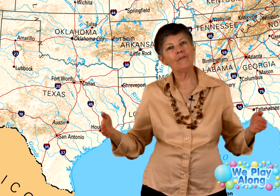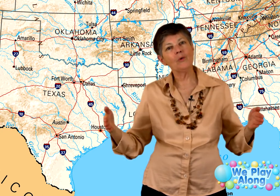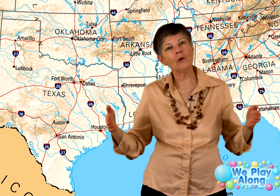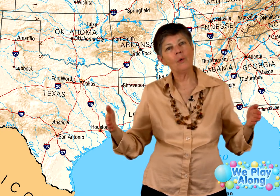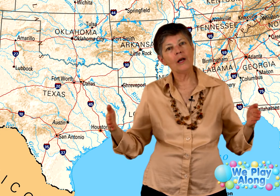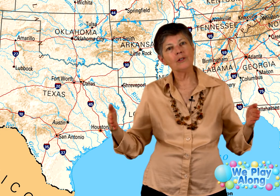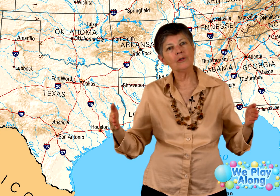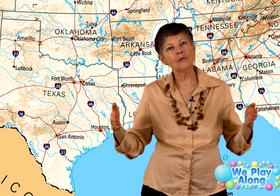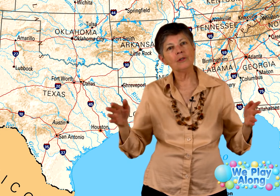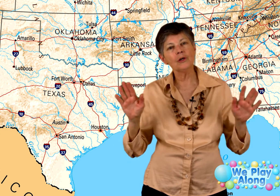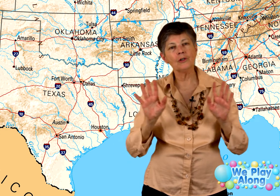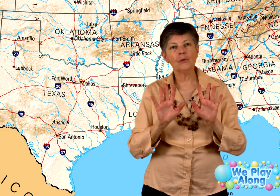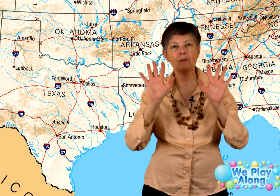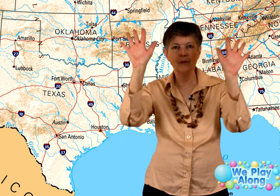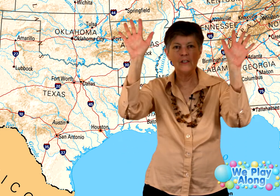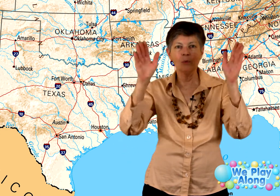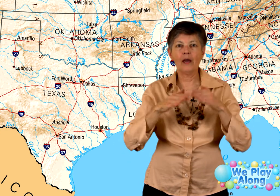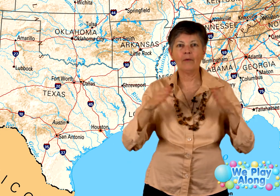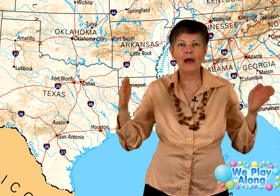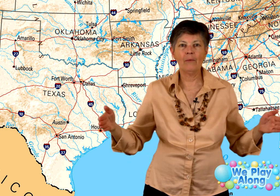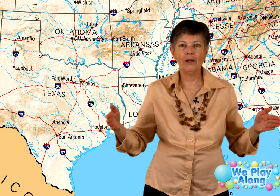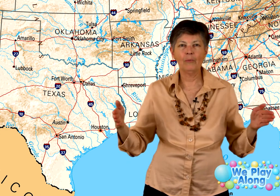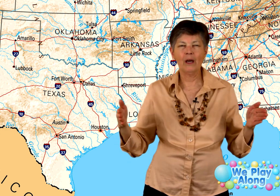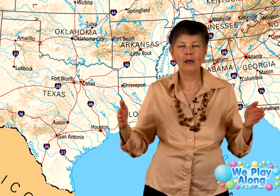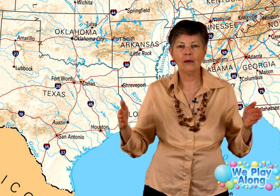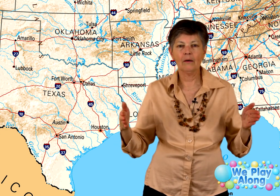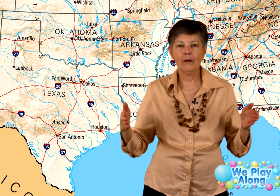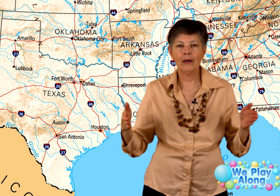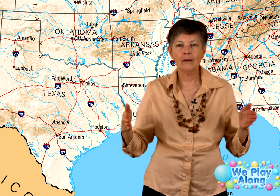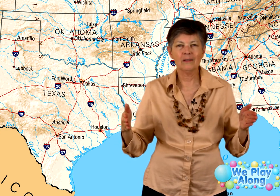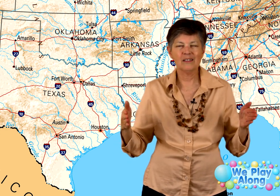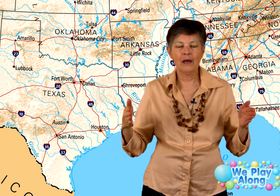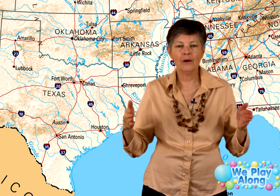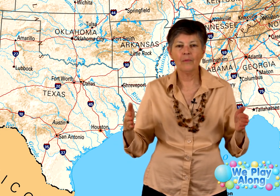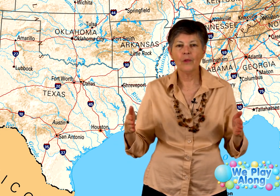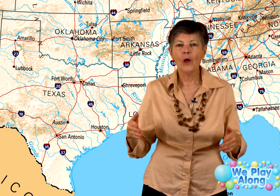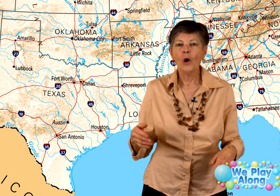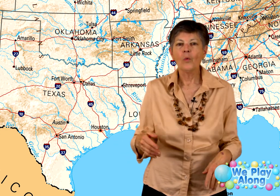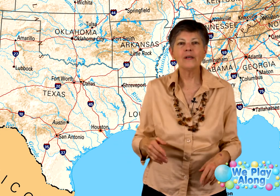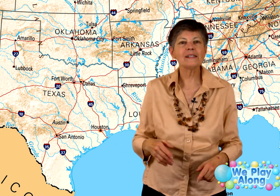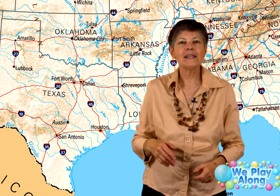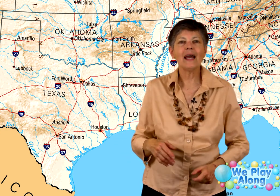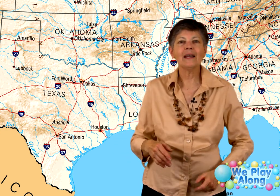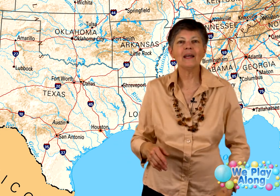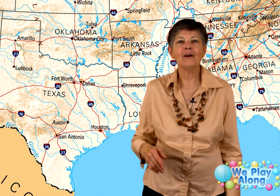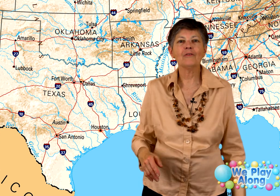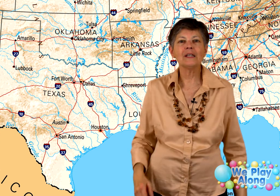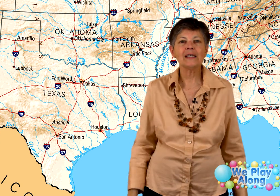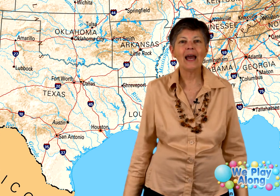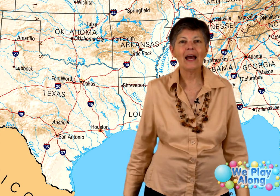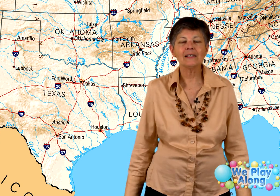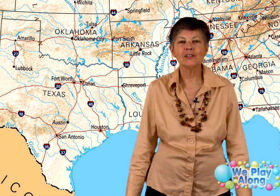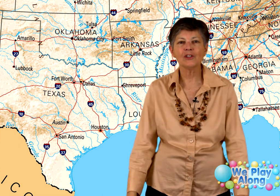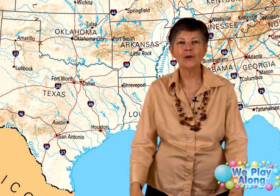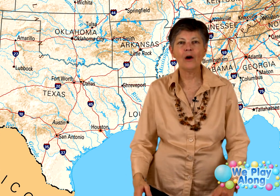if you would want to. So you could do it this way or that way. You pick. Okay? Doesn't matter. Withstanding every test. So now